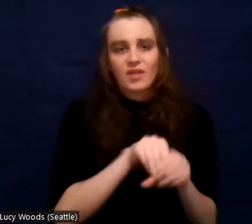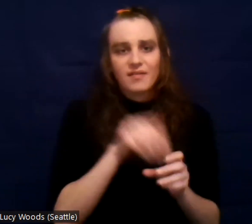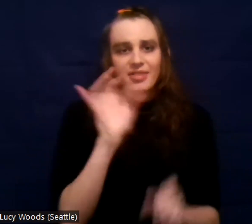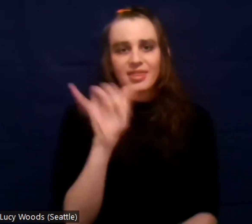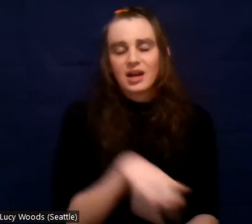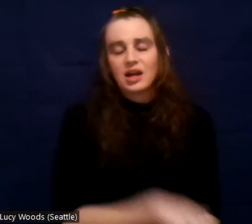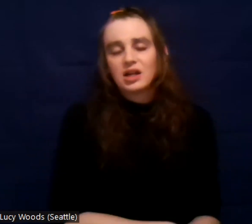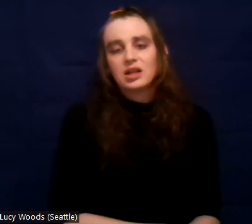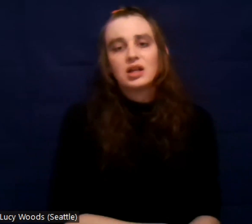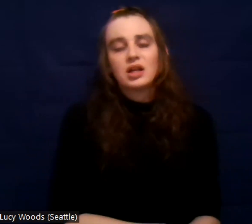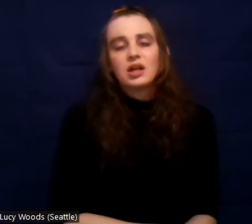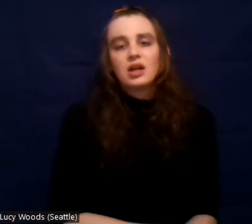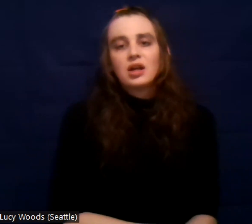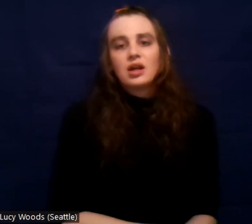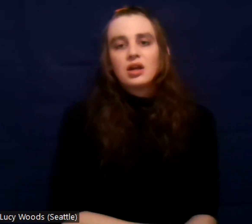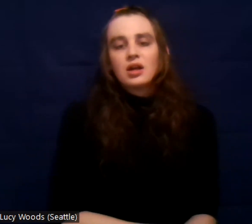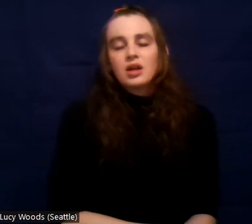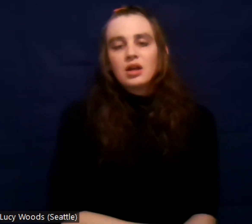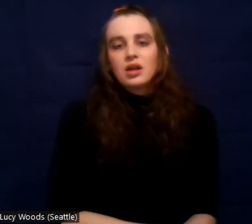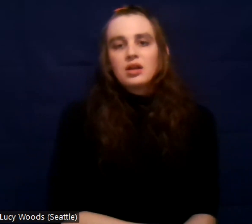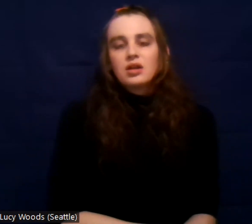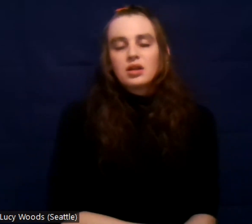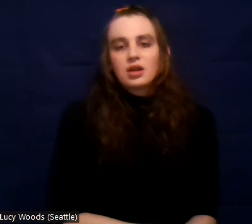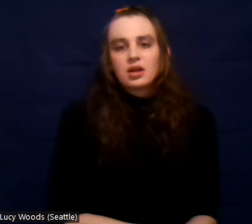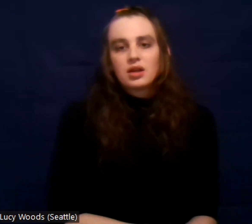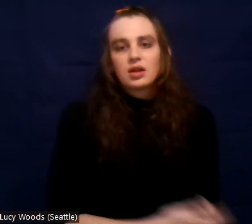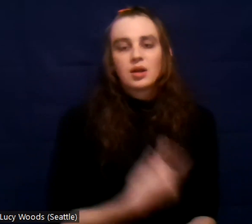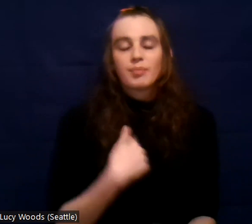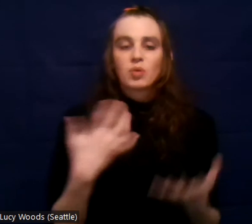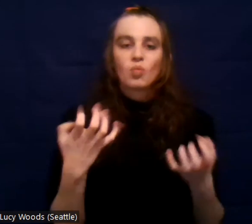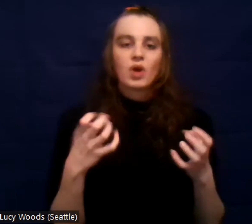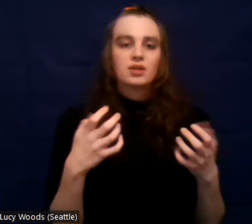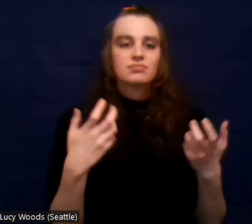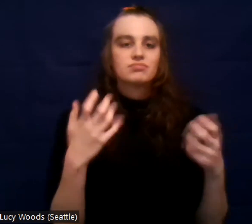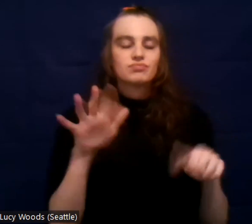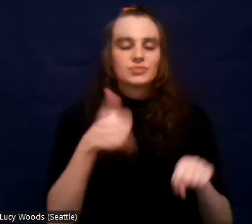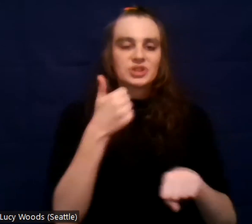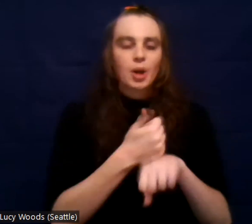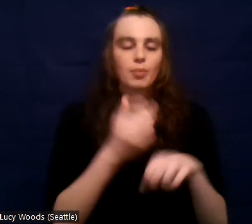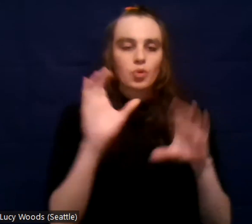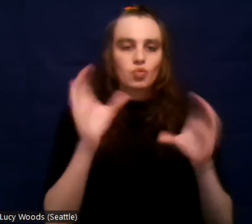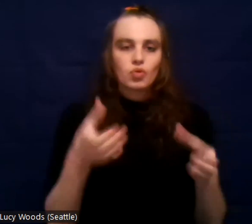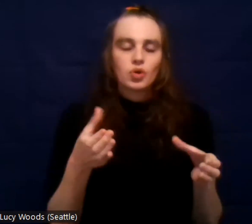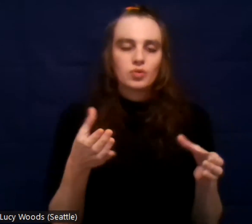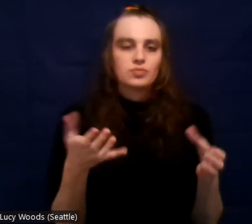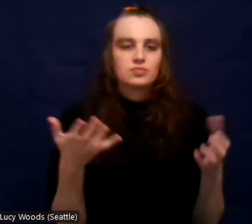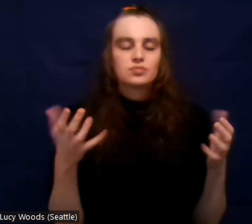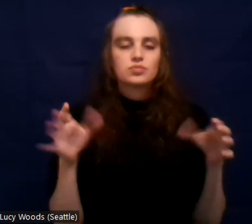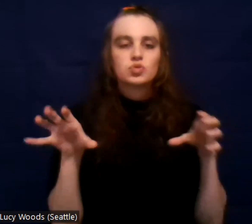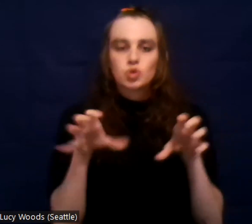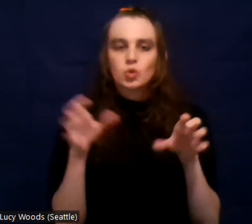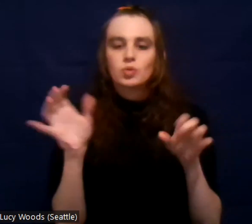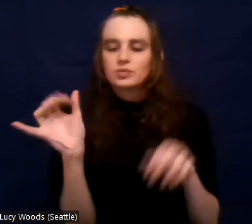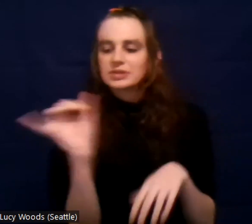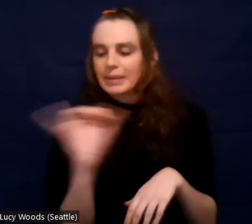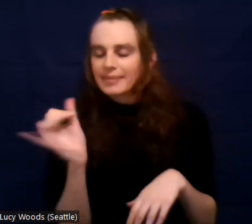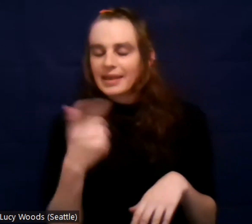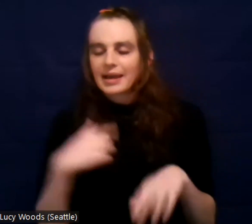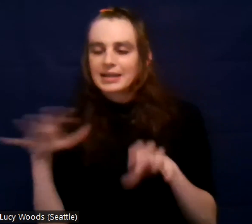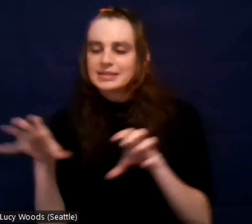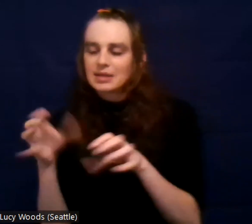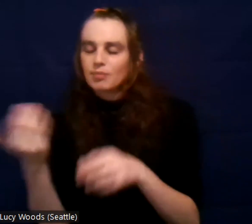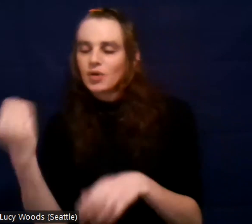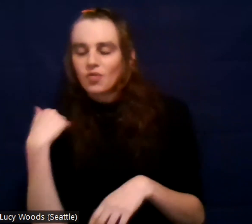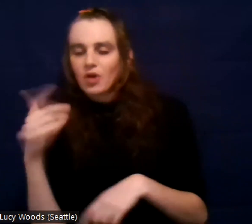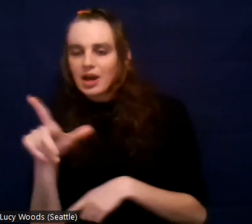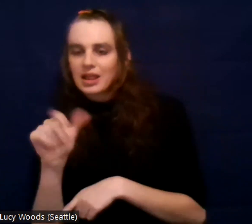and just trying to get a group together just to do exactly what I did in Lafayette. Um, to share that